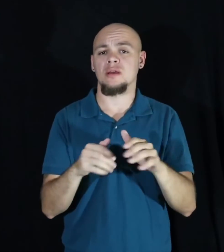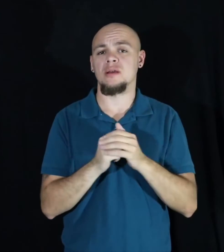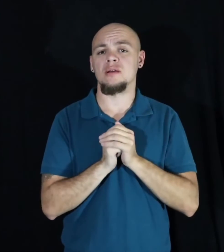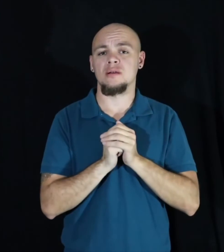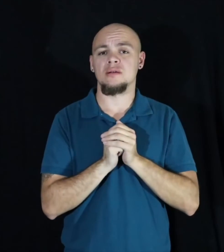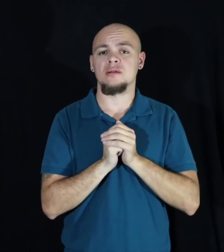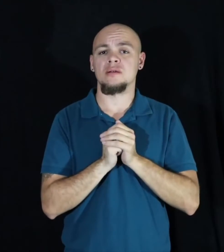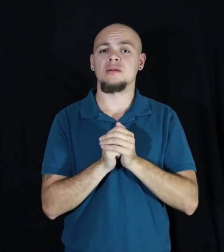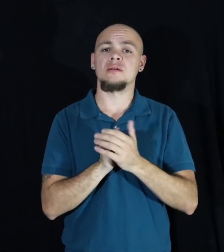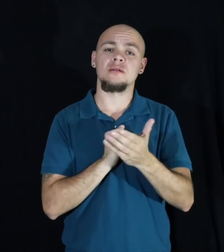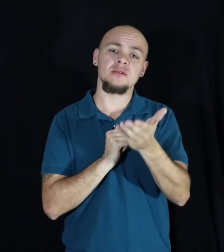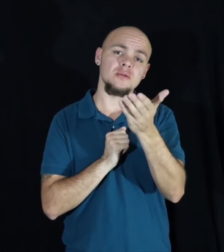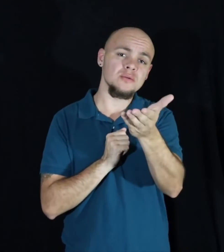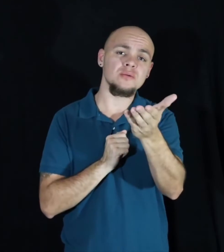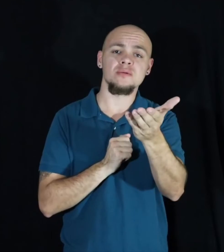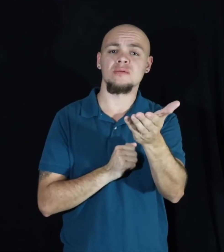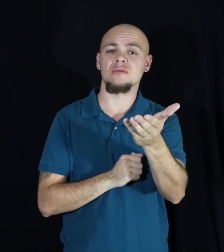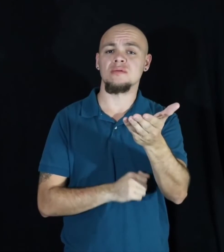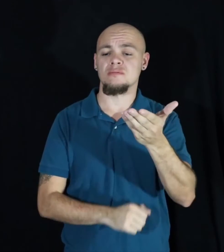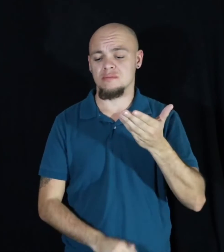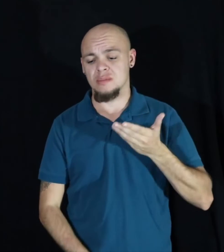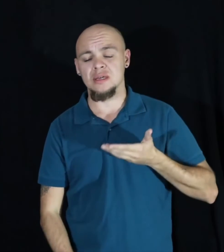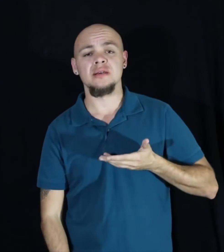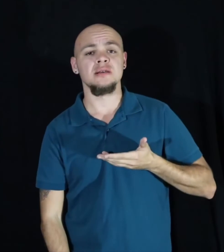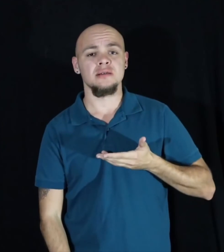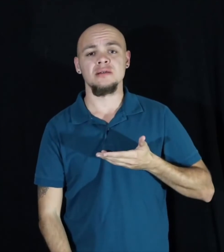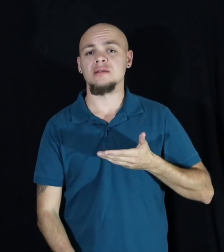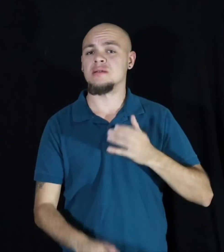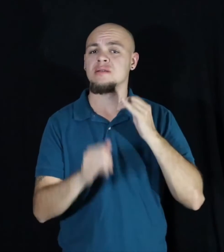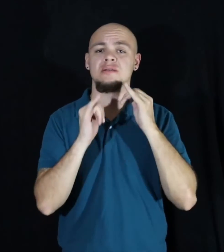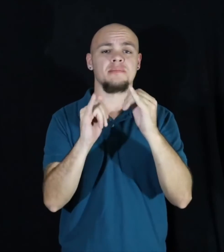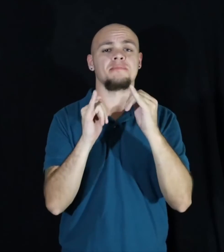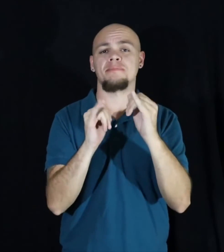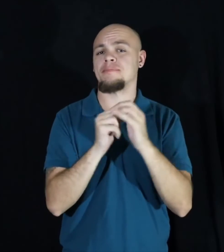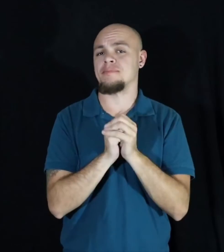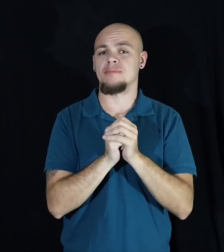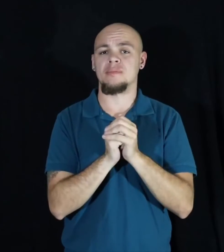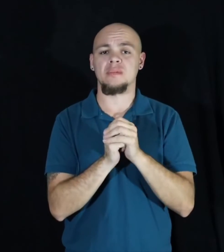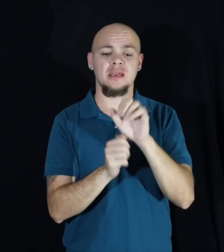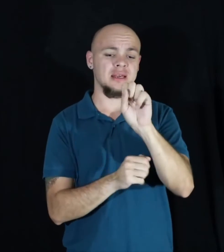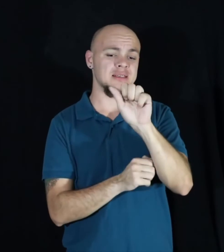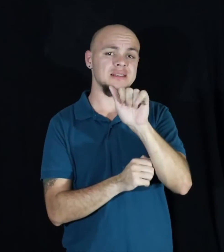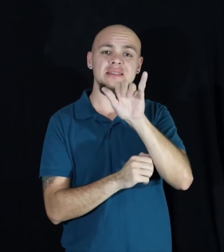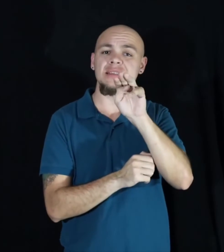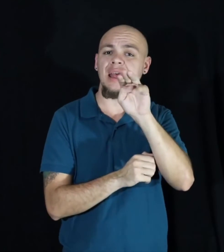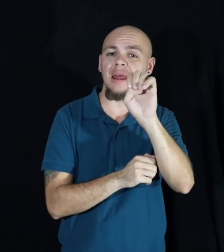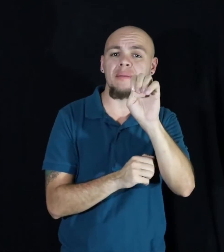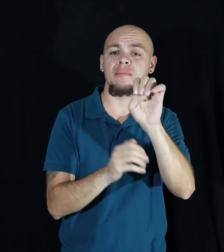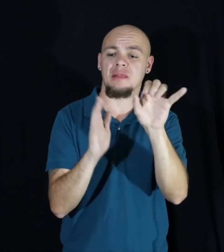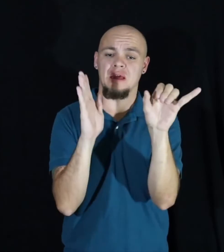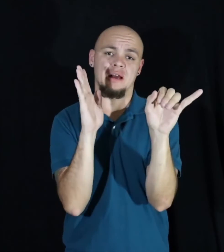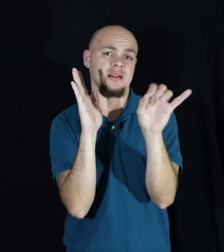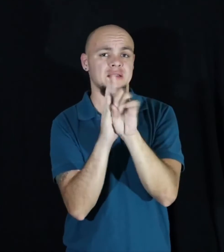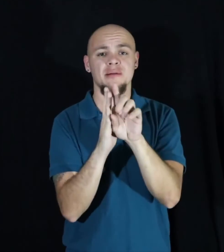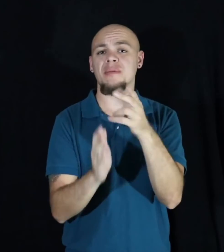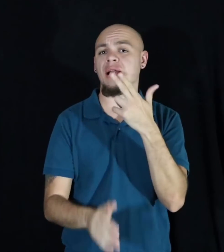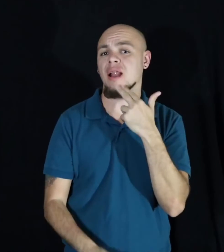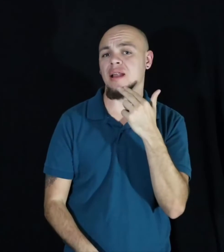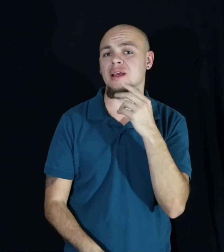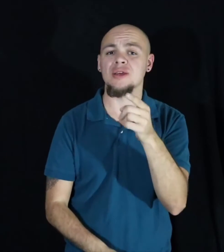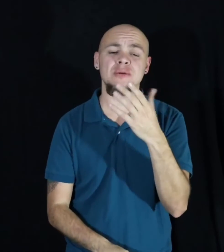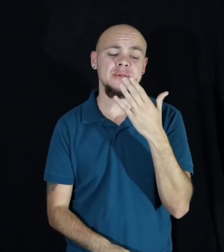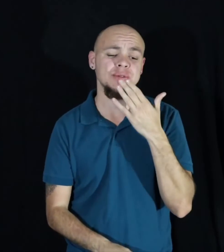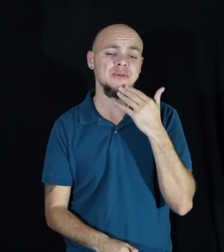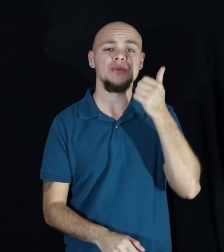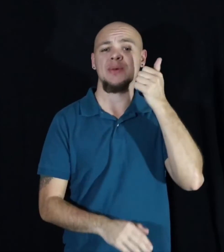You and I are not the same. Same is identical. And honey, you are sweeter than I.